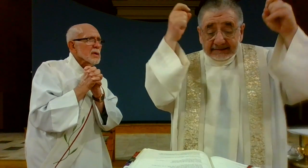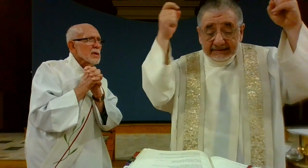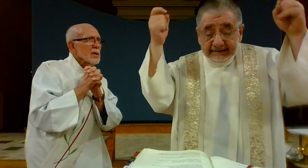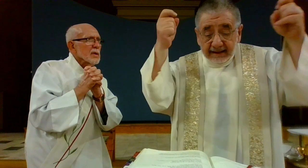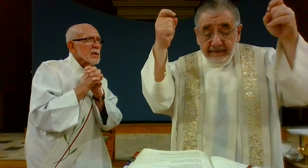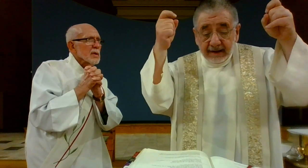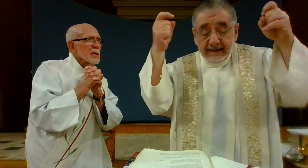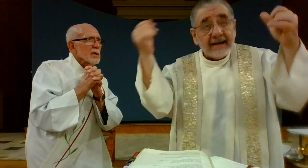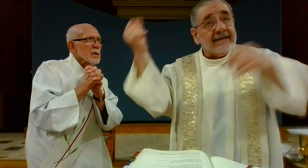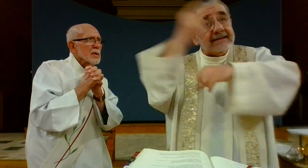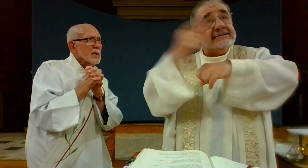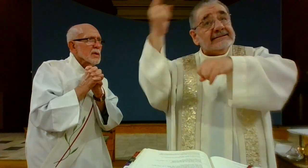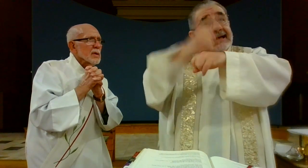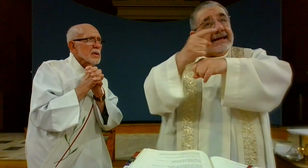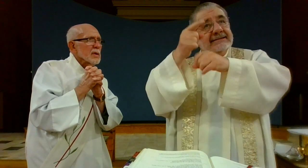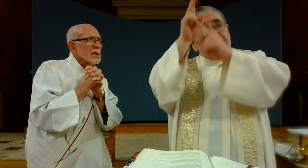these days of joy,